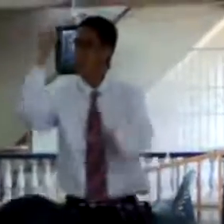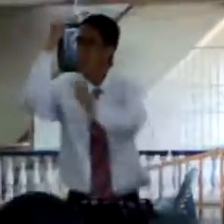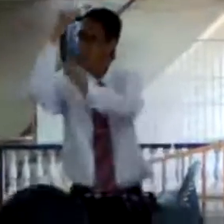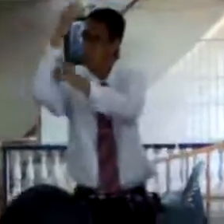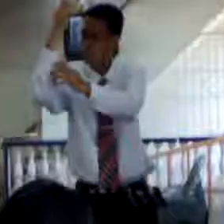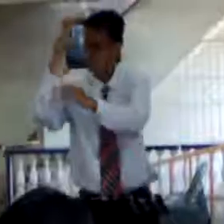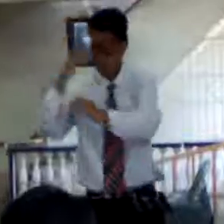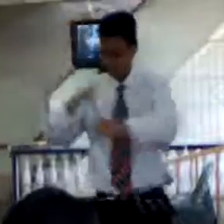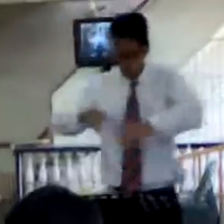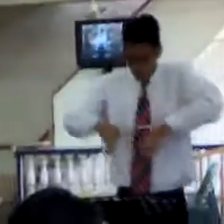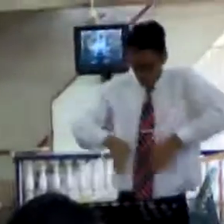and his division.